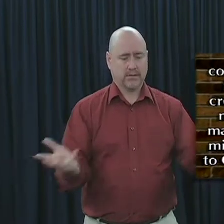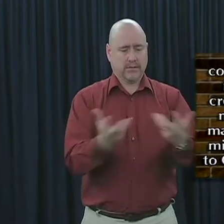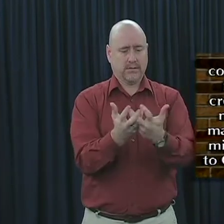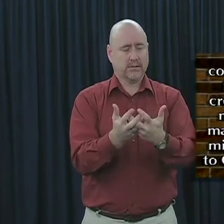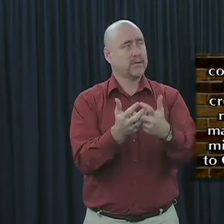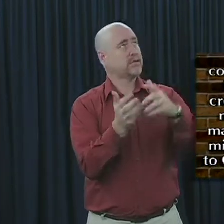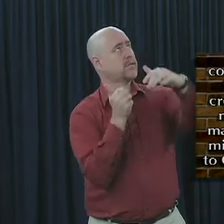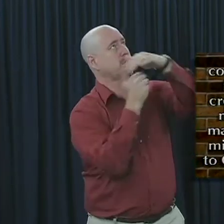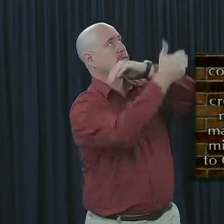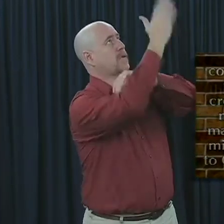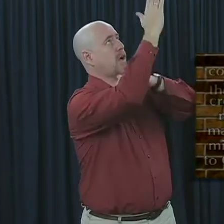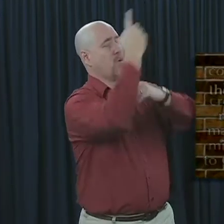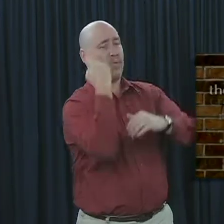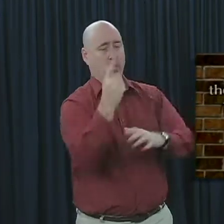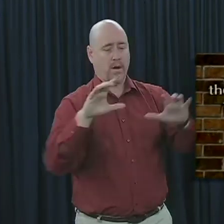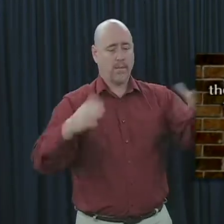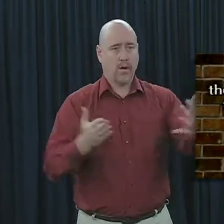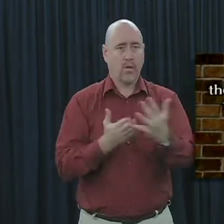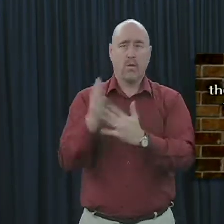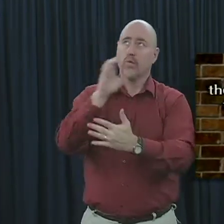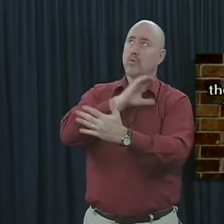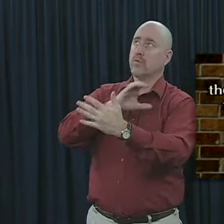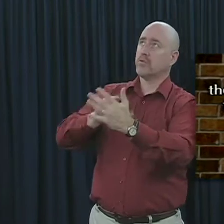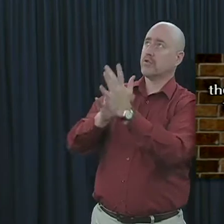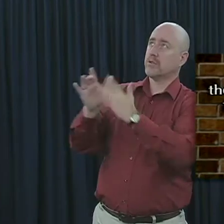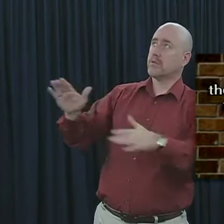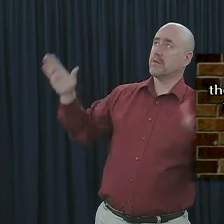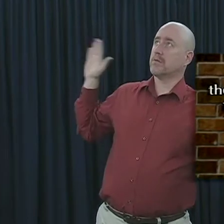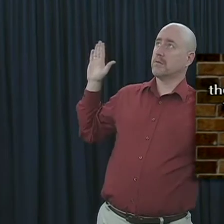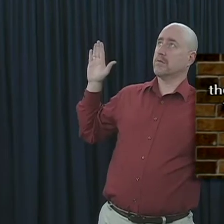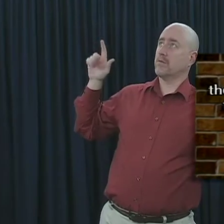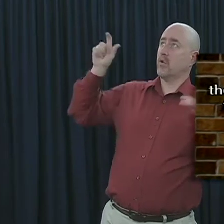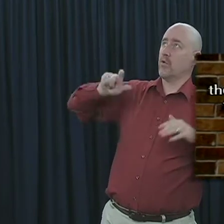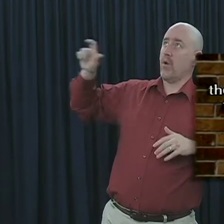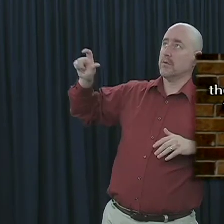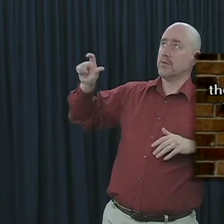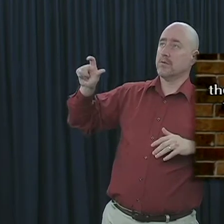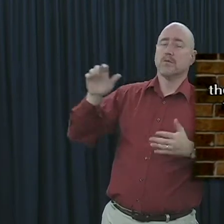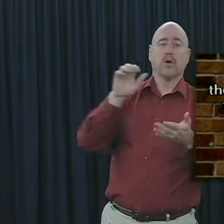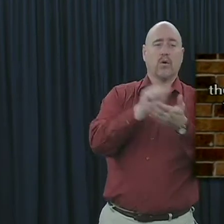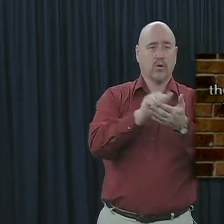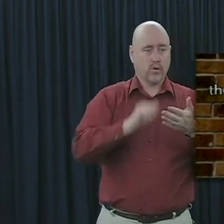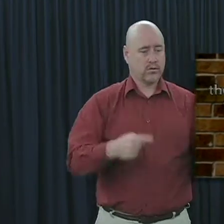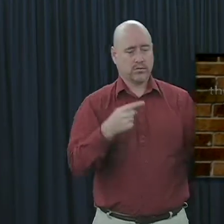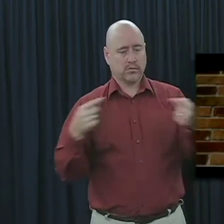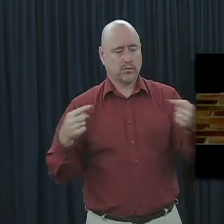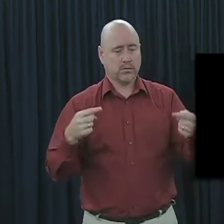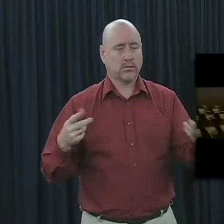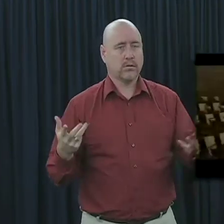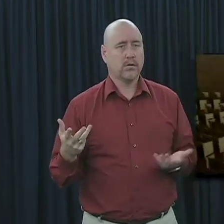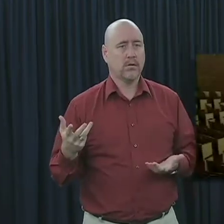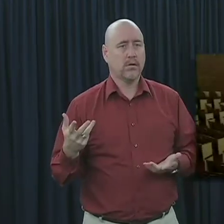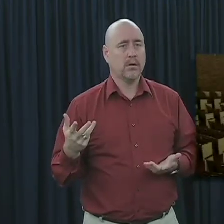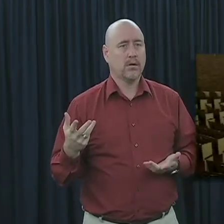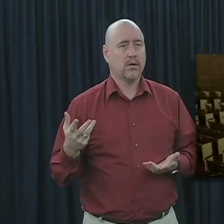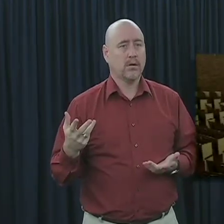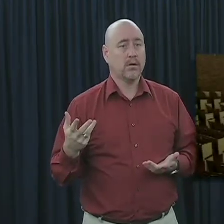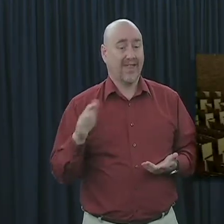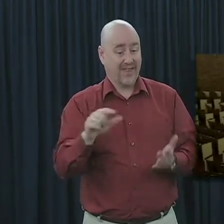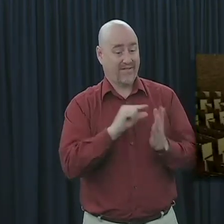to God in one body through the cross, thereby putting to death the enmity. From this passage we